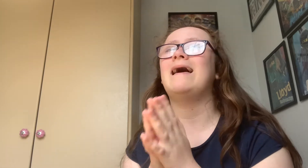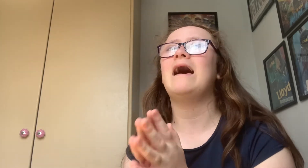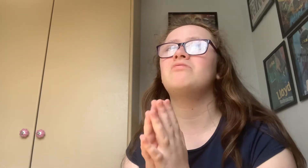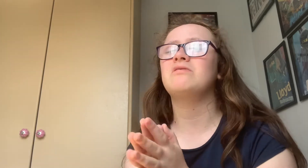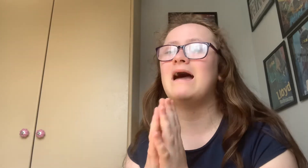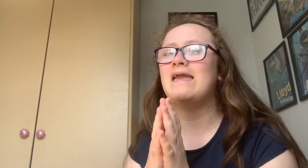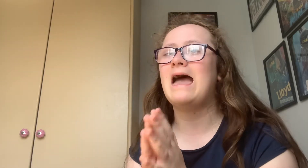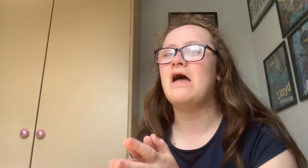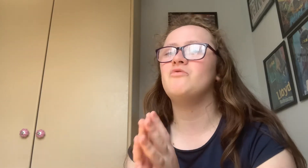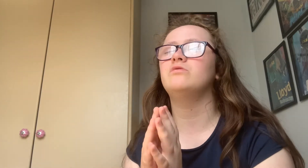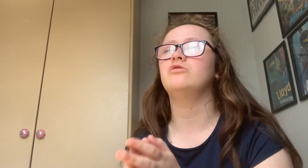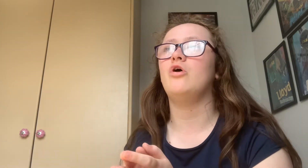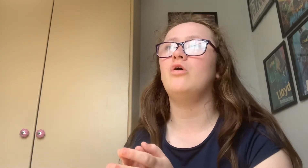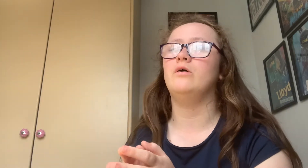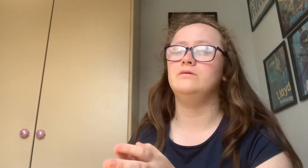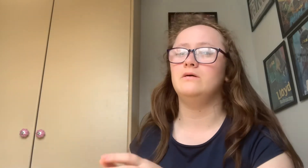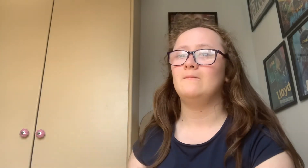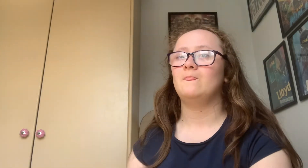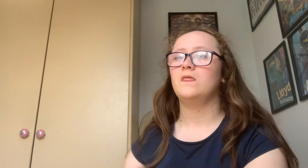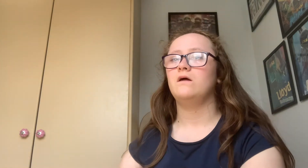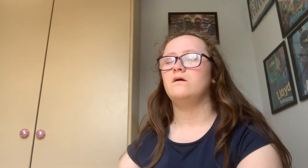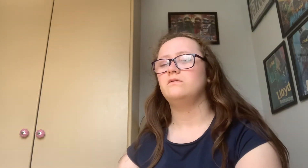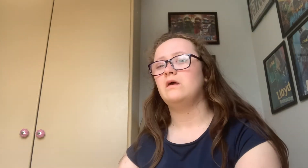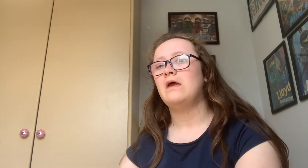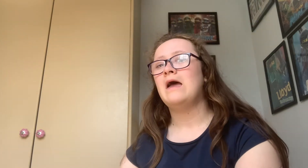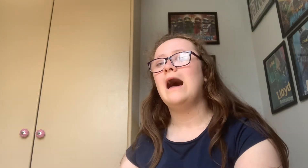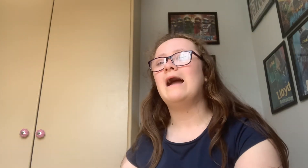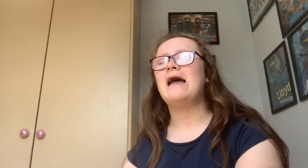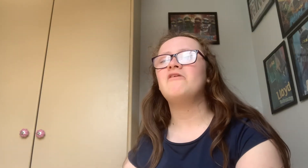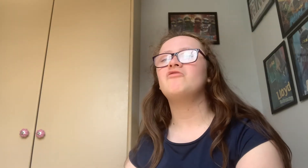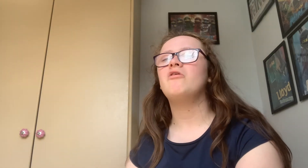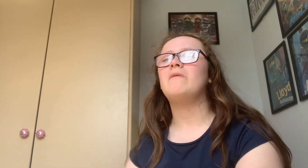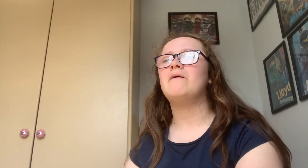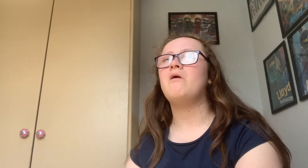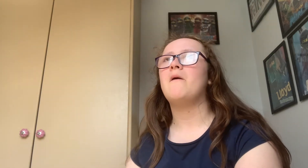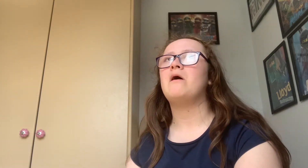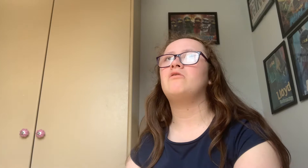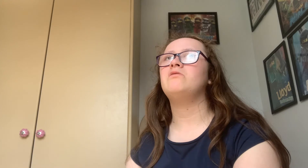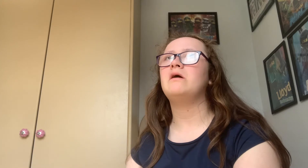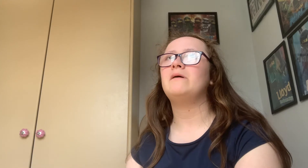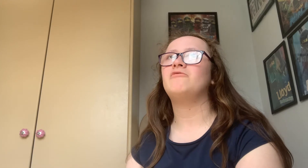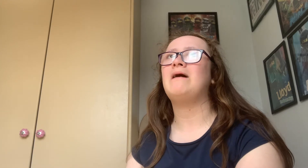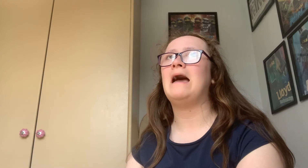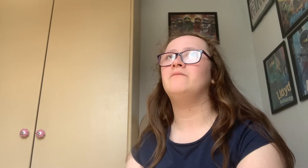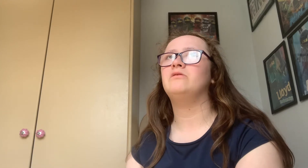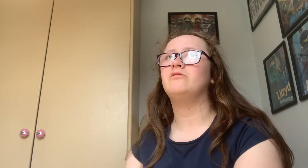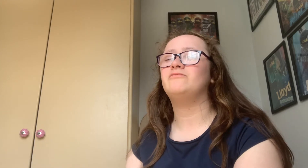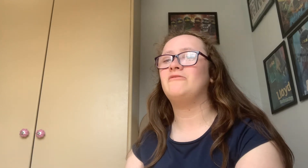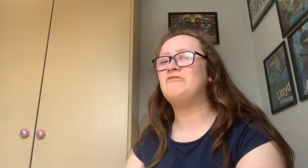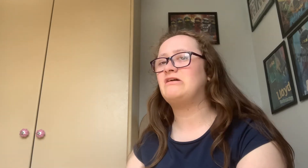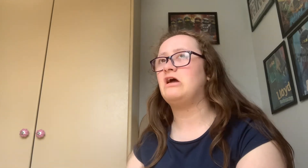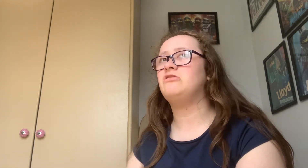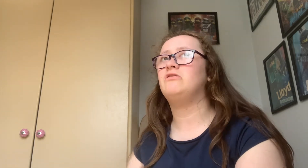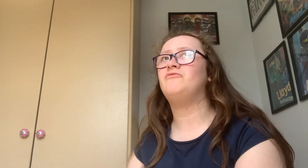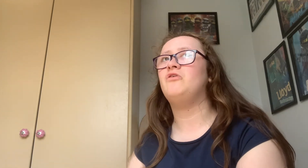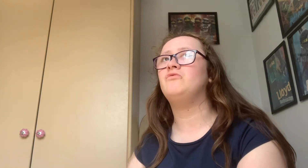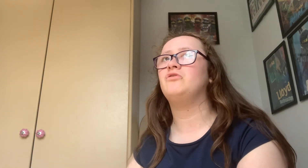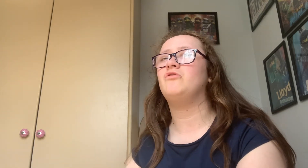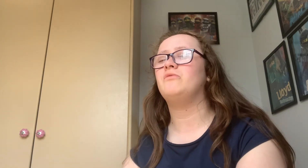the hazards I had was gone I had to call my mom. I couldn't tell my grand because of the fact that I should have known to go to